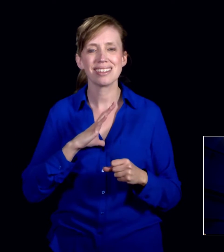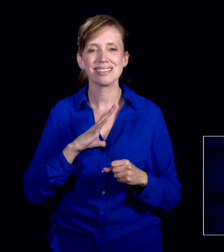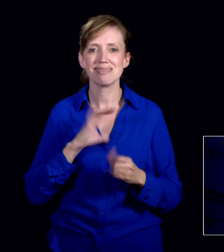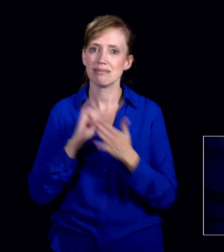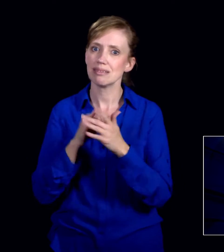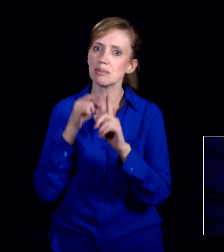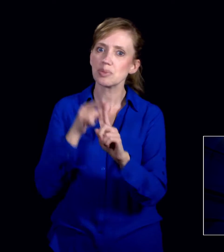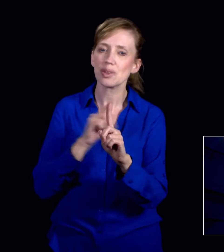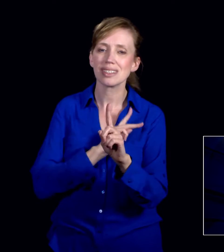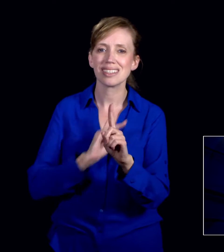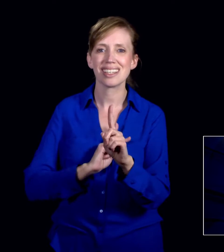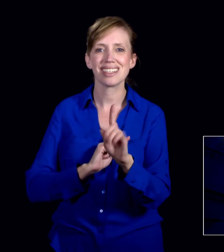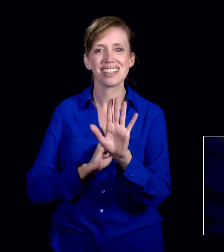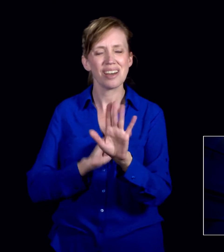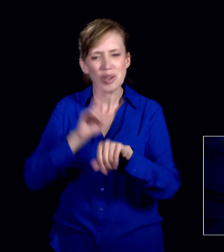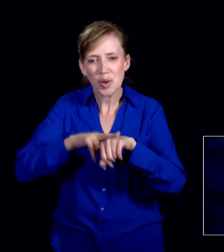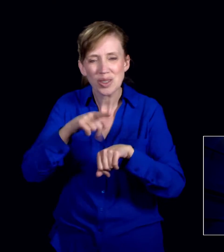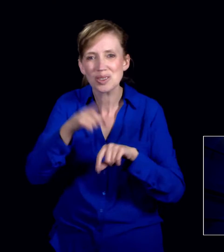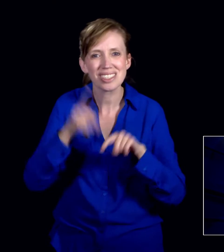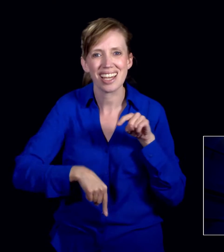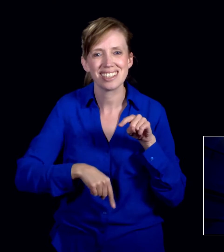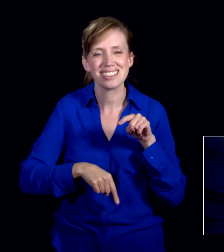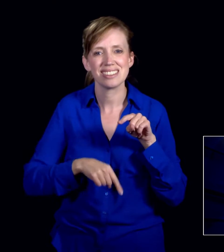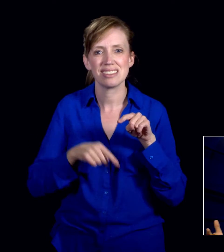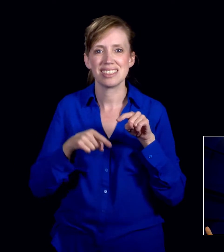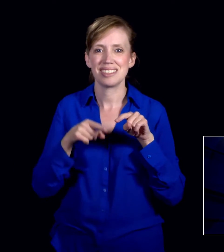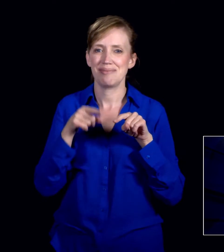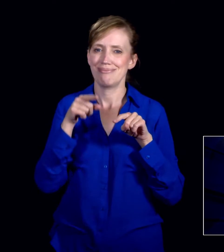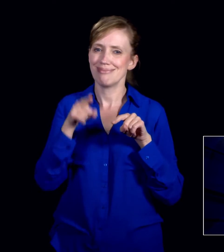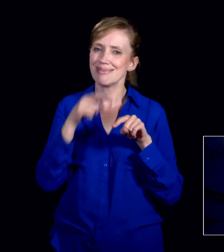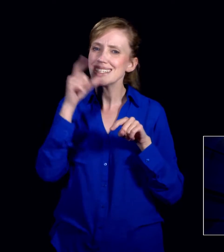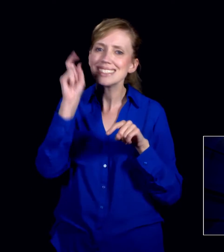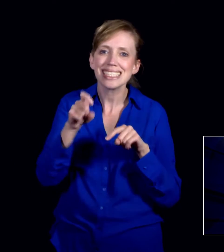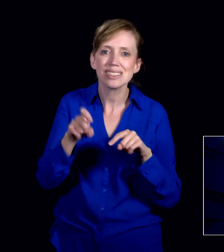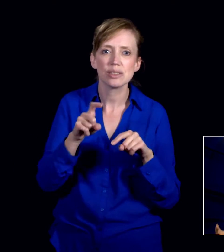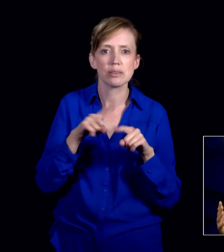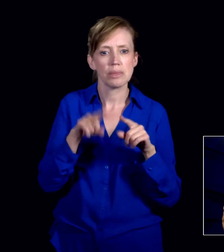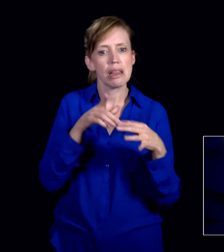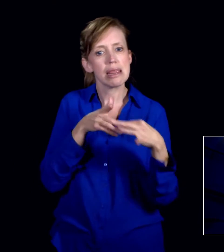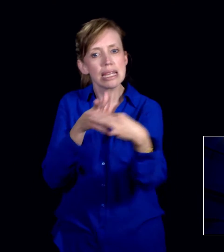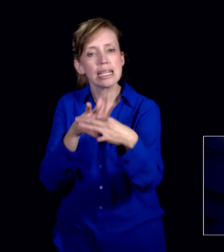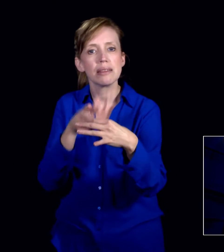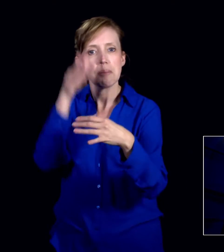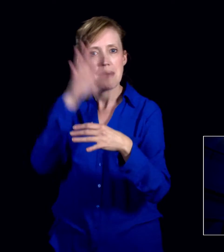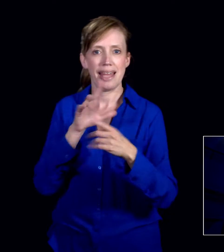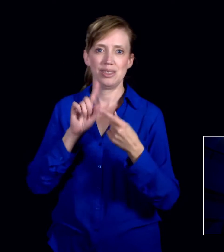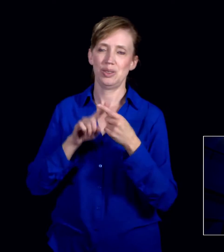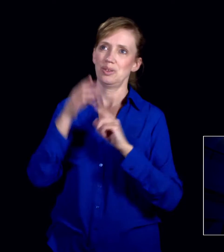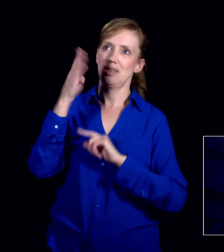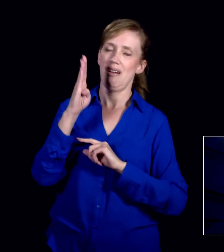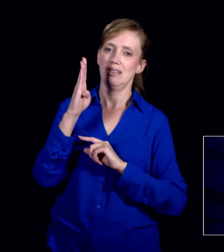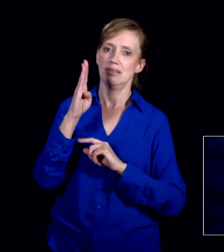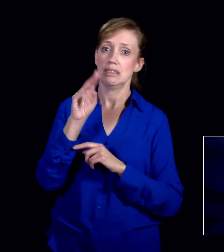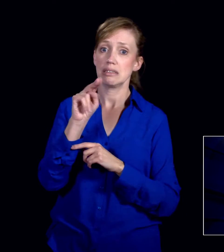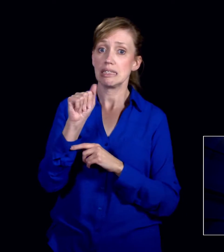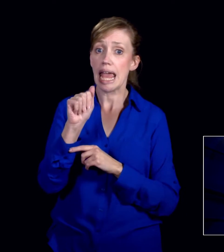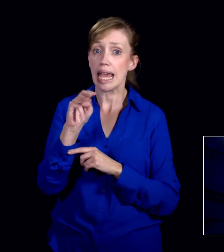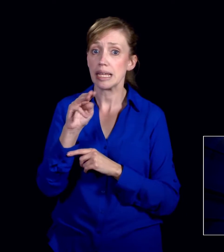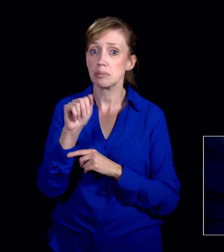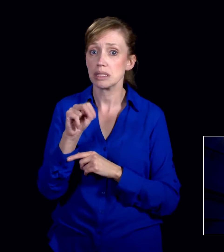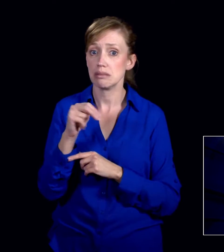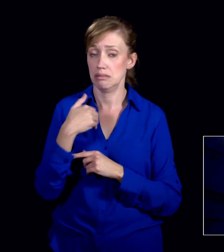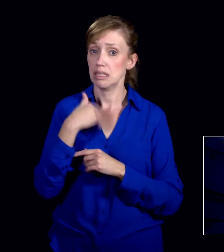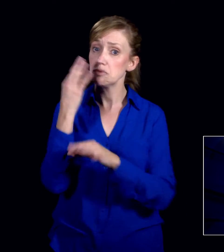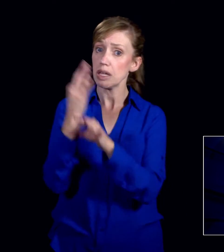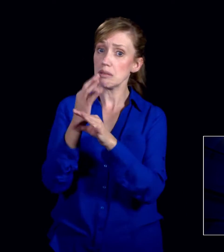man. But that was the point, king. The king didn't need to cure the man. Just direct the man to God. Naaman had